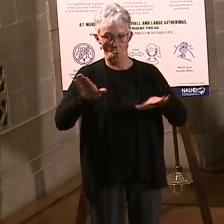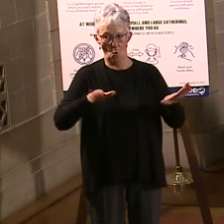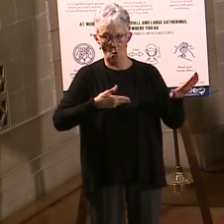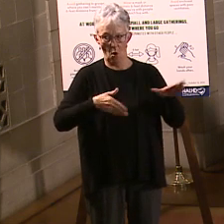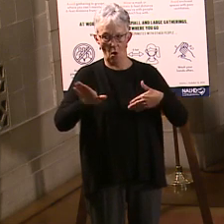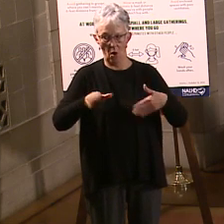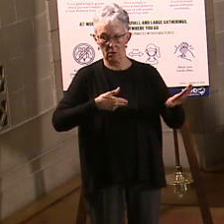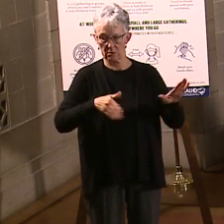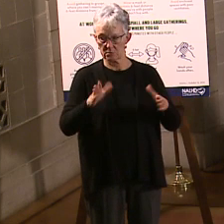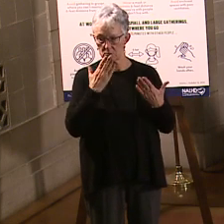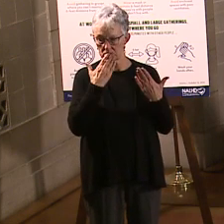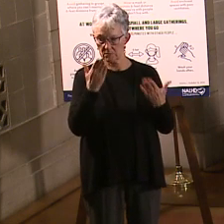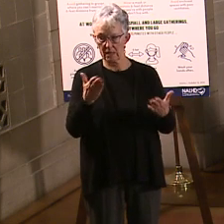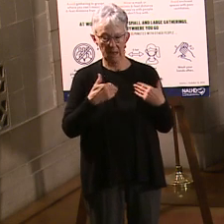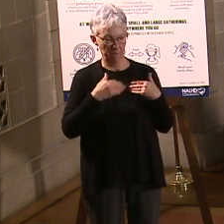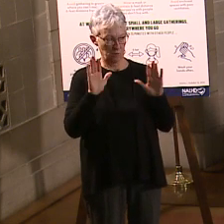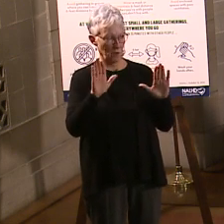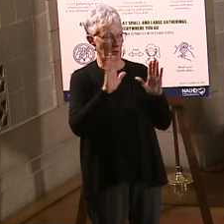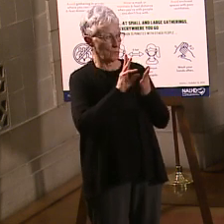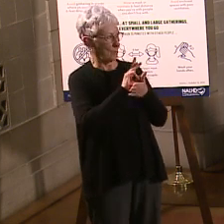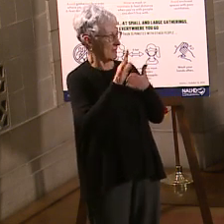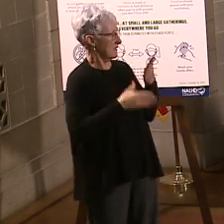everybody have a great weekend. Thank you, Francis.